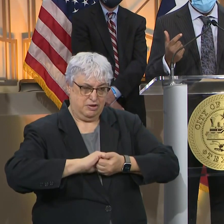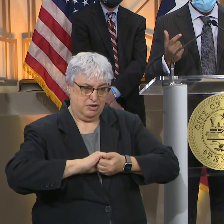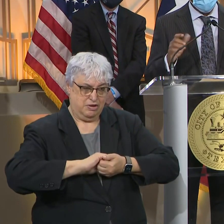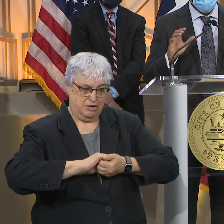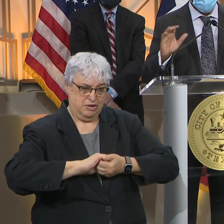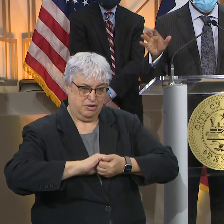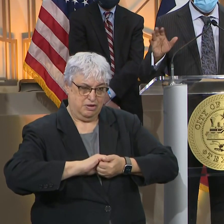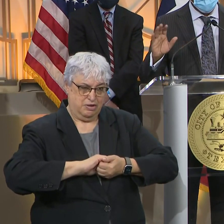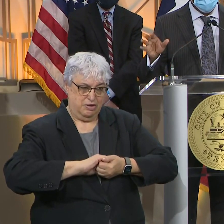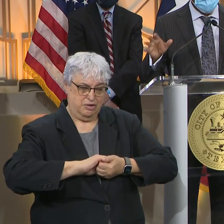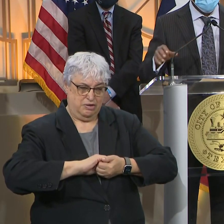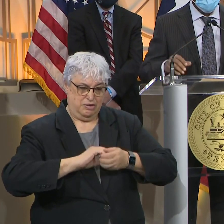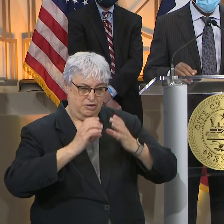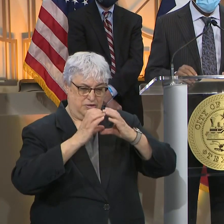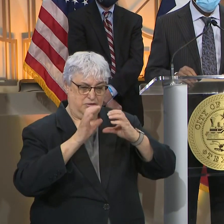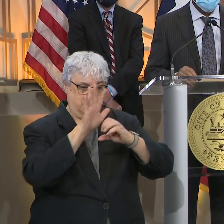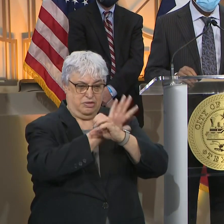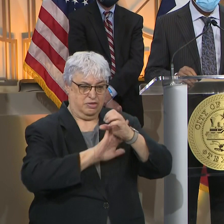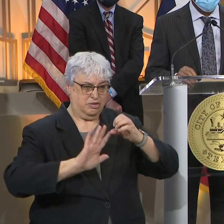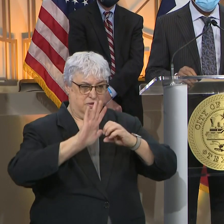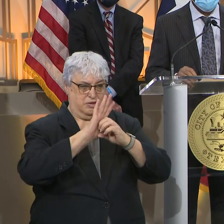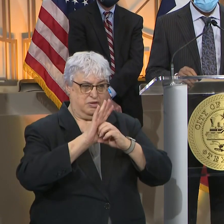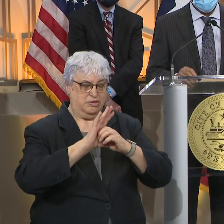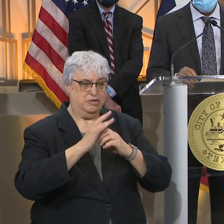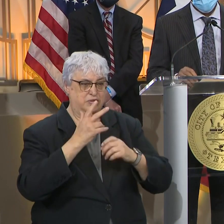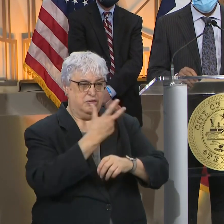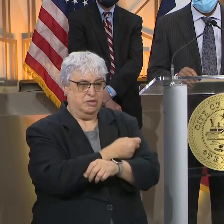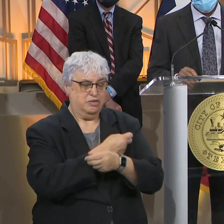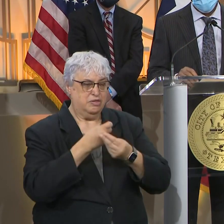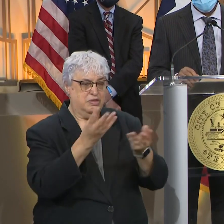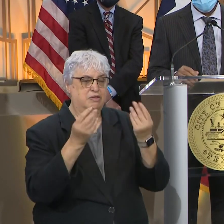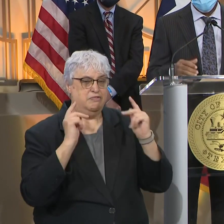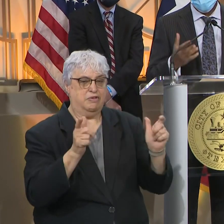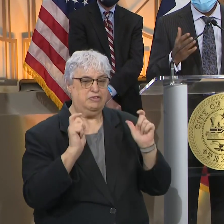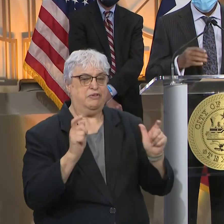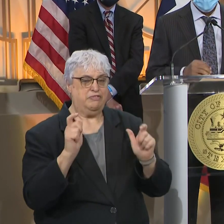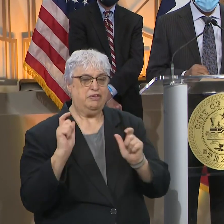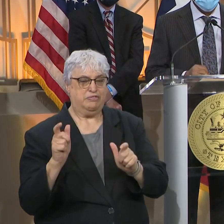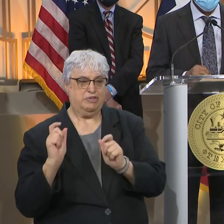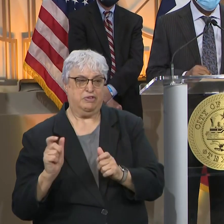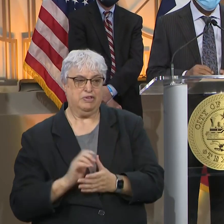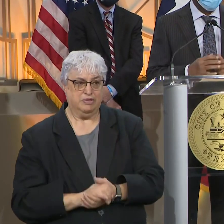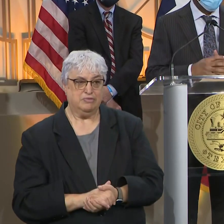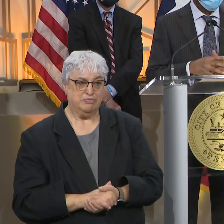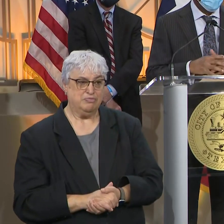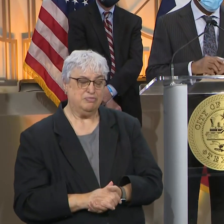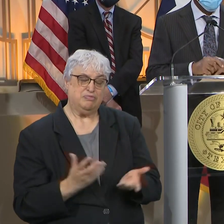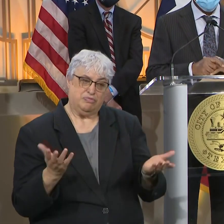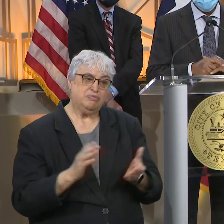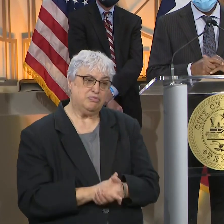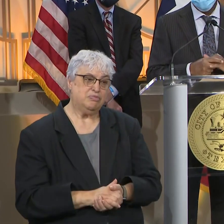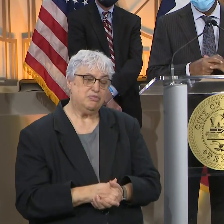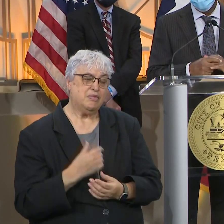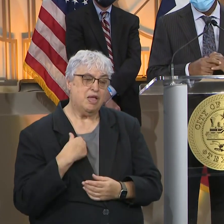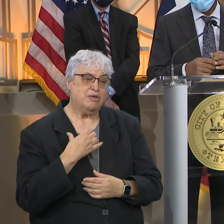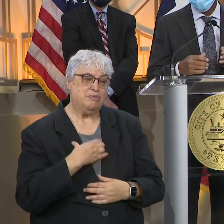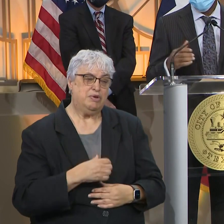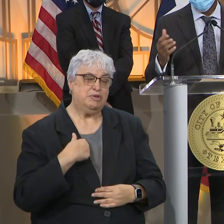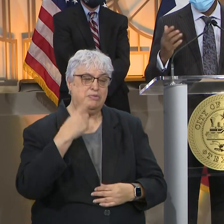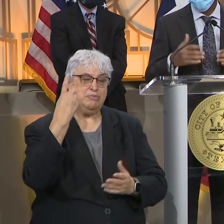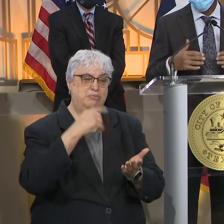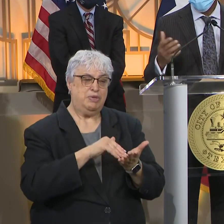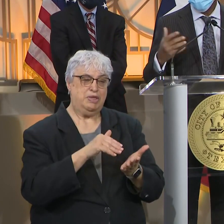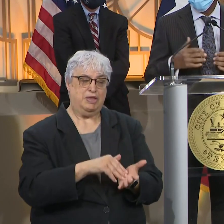because we want to move this vaccine out as quickly as possible. know that, look, I wish we had a million